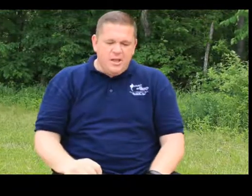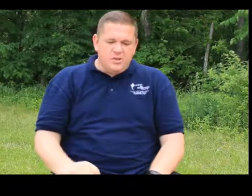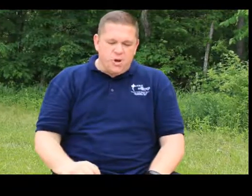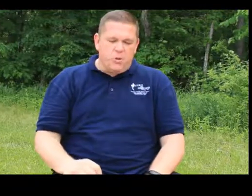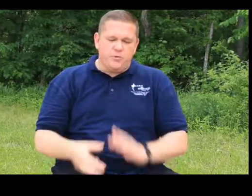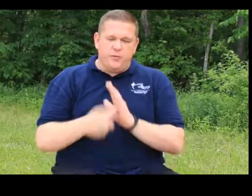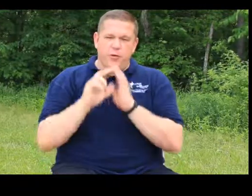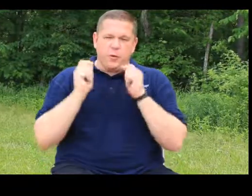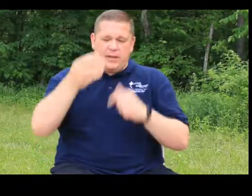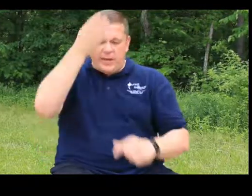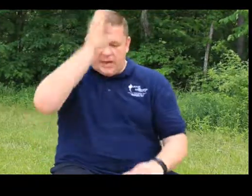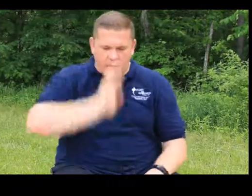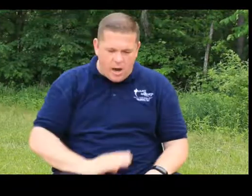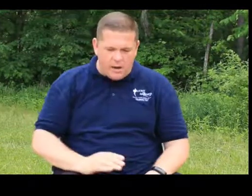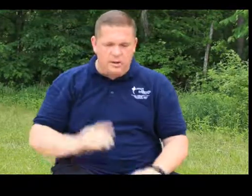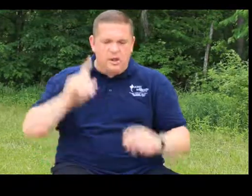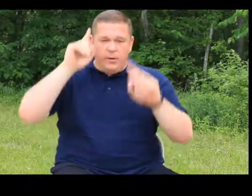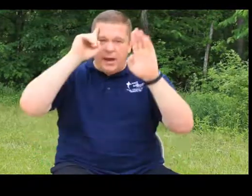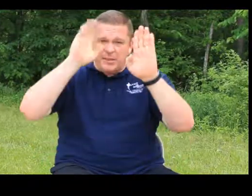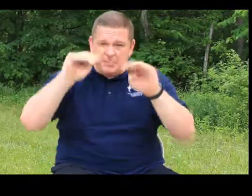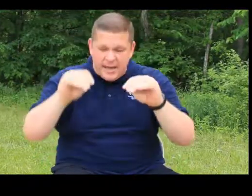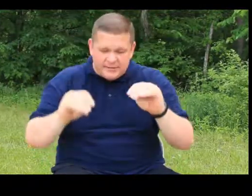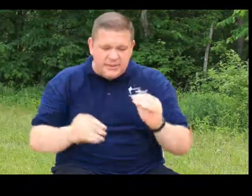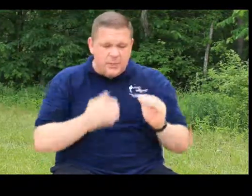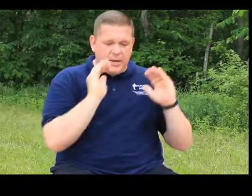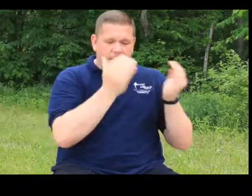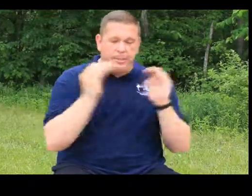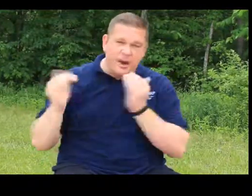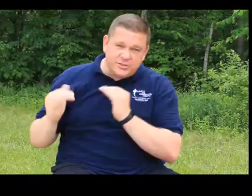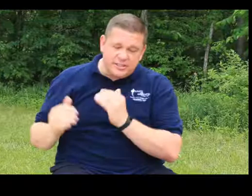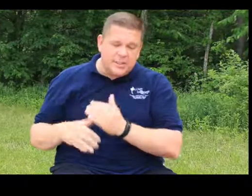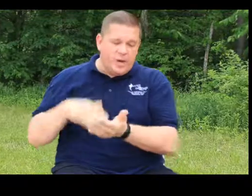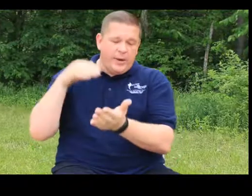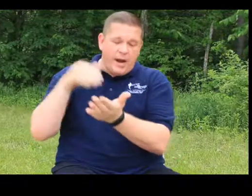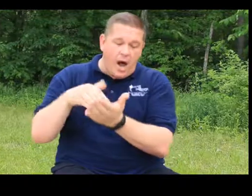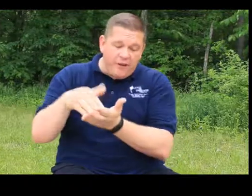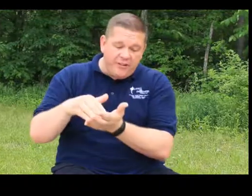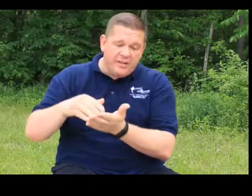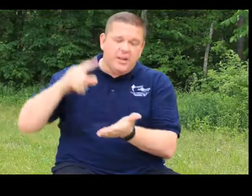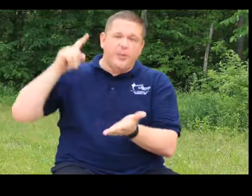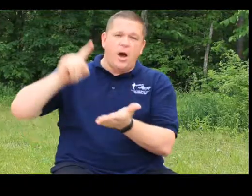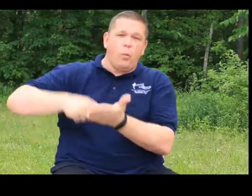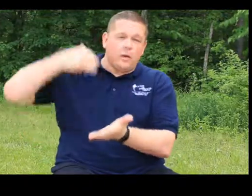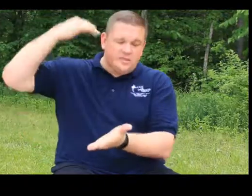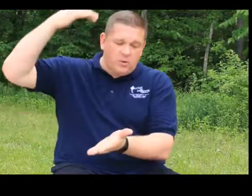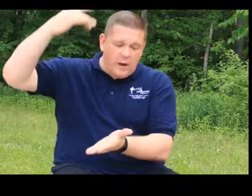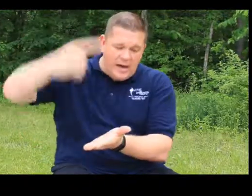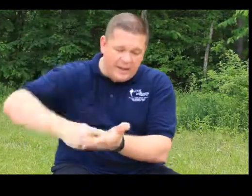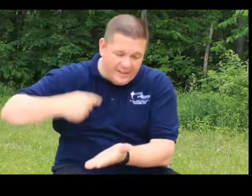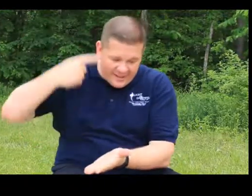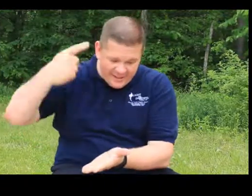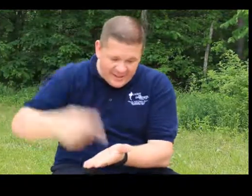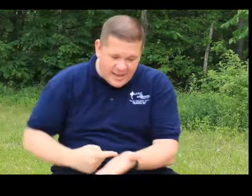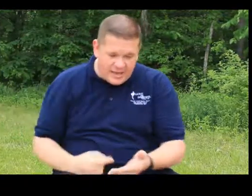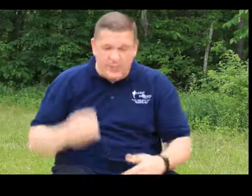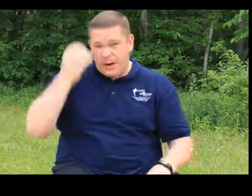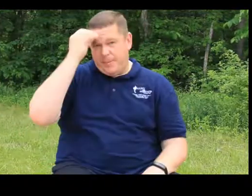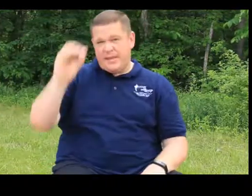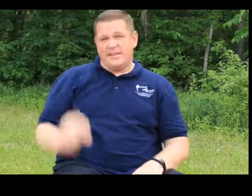So, let's review real quickly. We got God. We got expects. We got comparisons. We got often. We got once in a while. And then we got opinions.